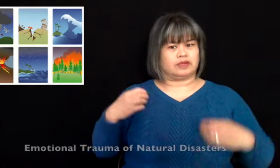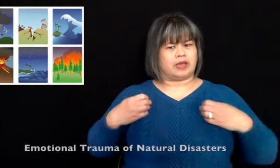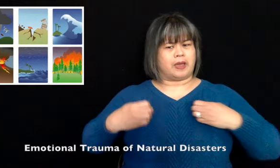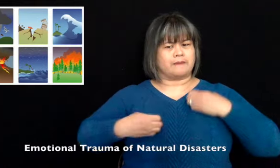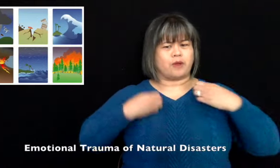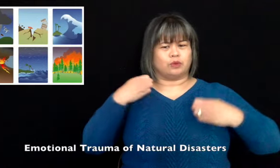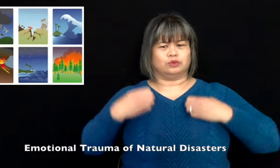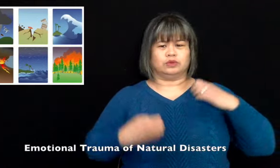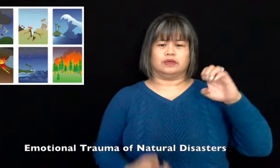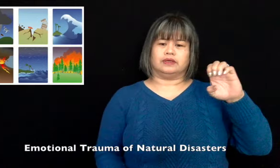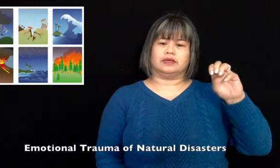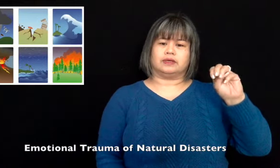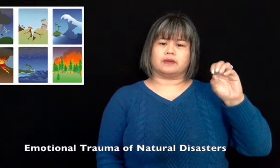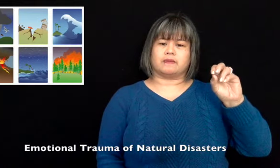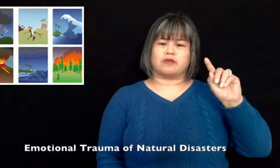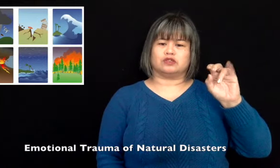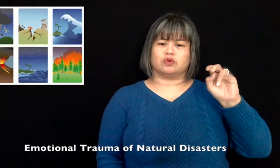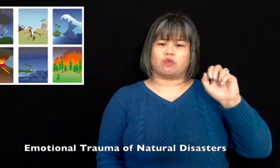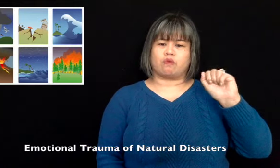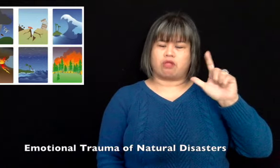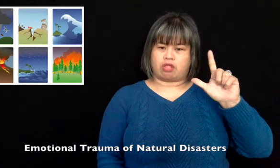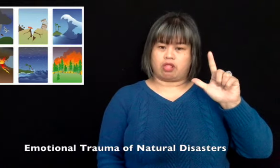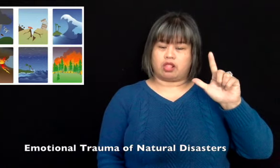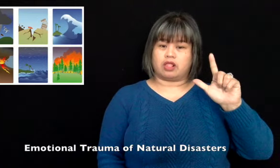Emotional Trauma of Natural Disasters